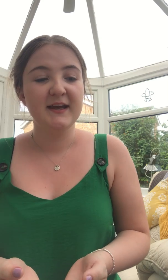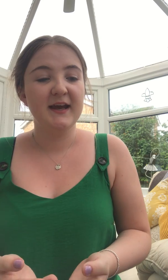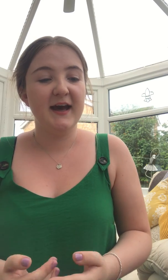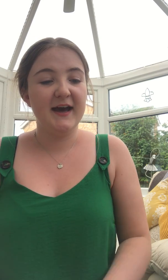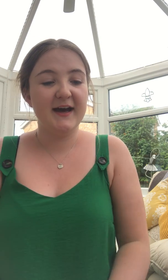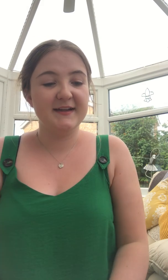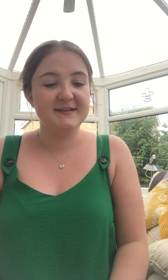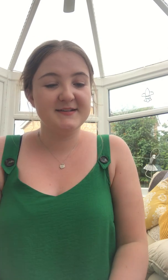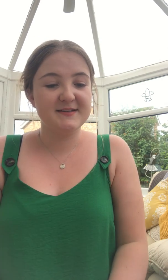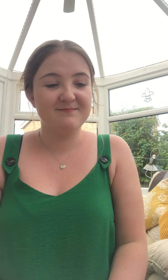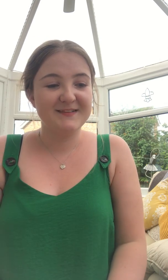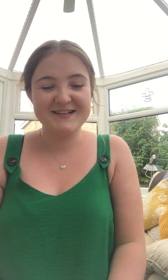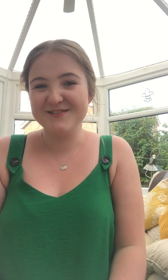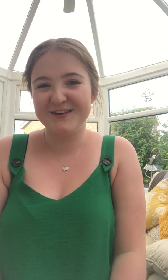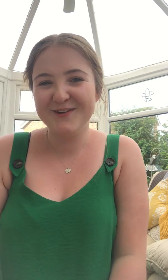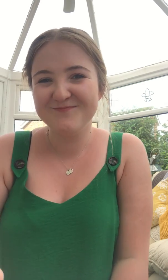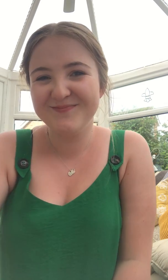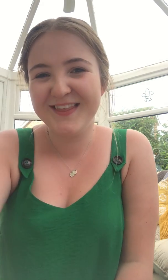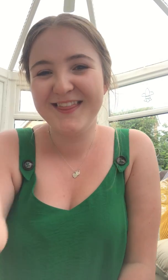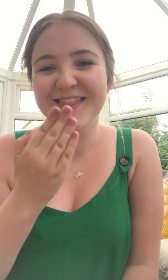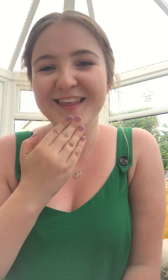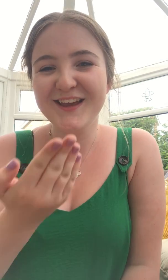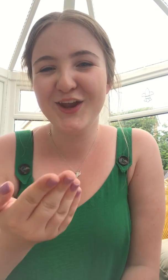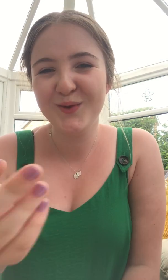and that's it for now thank you you